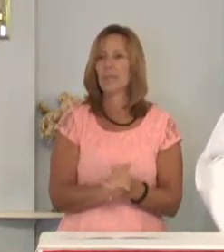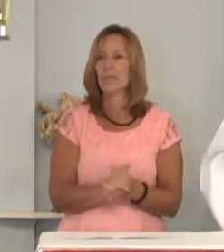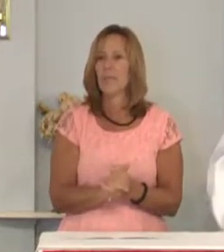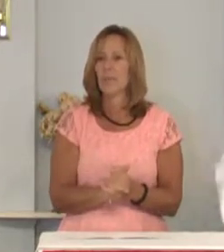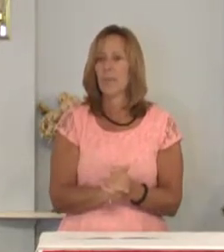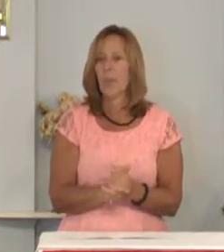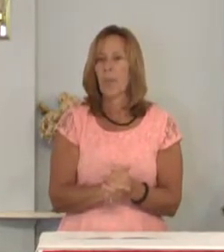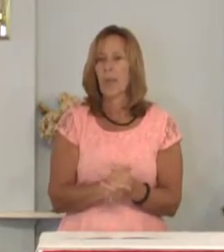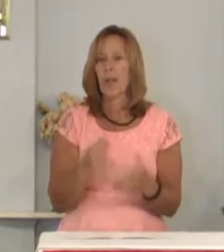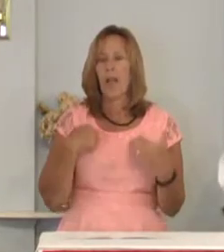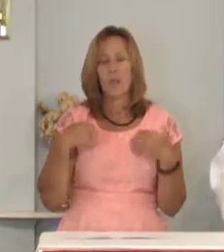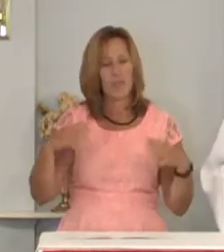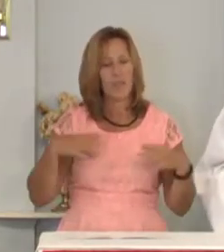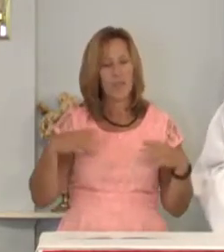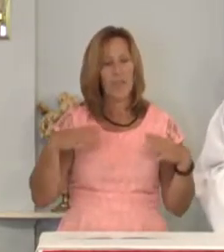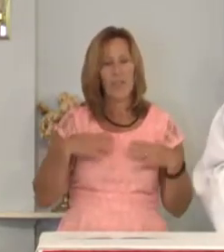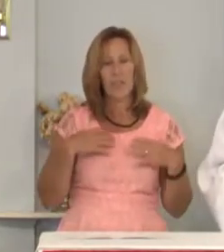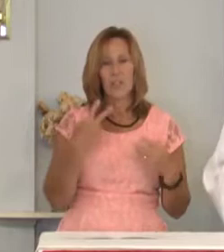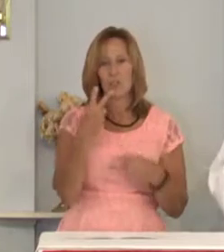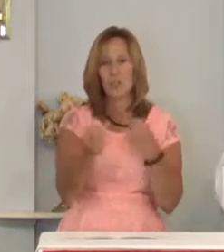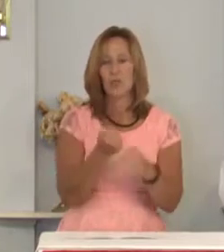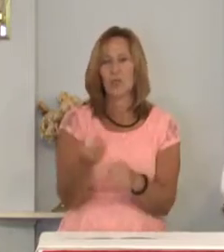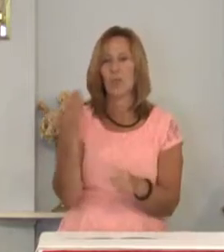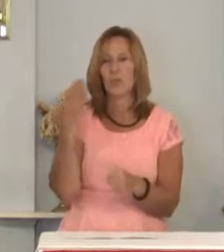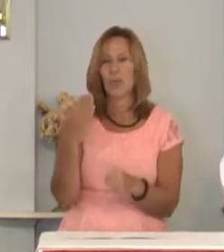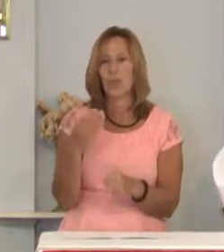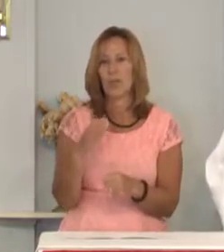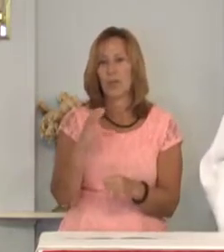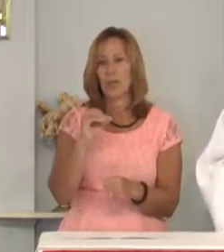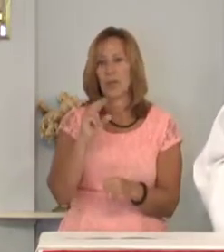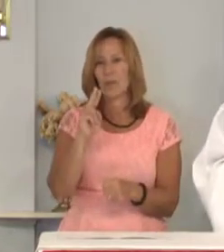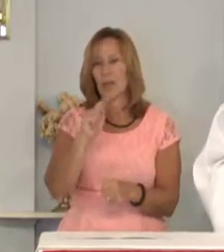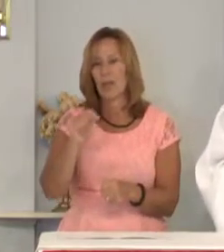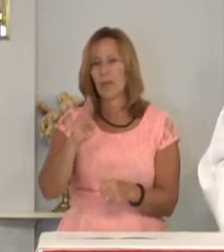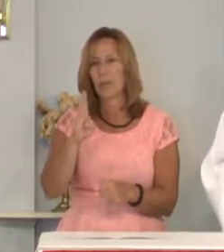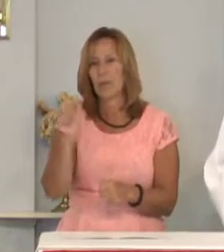I was on vacation a few years ago in the Outer Banks.